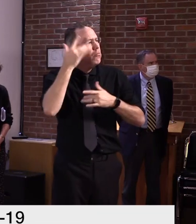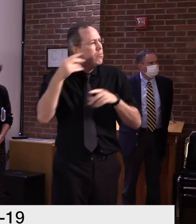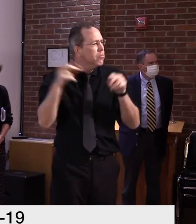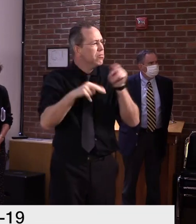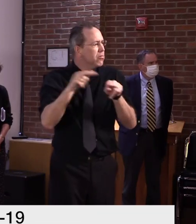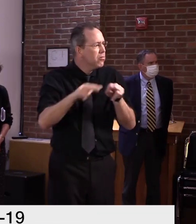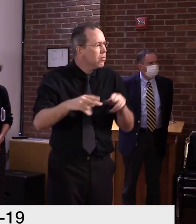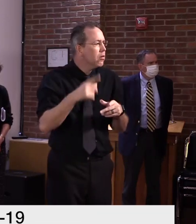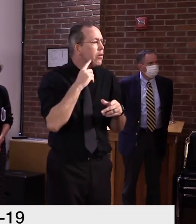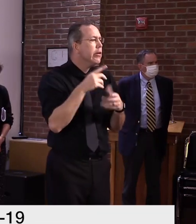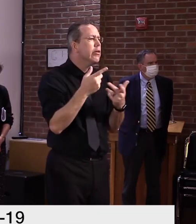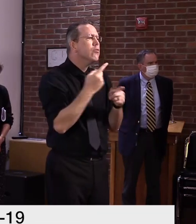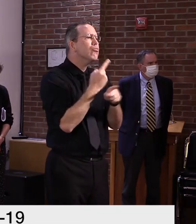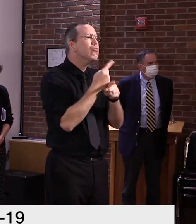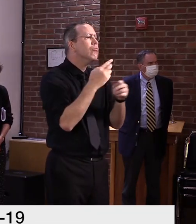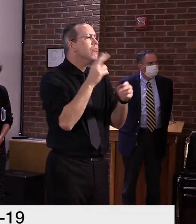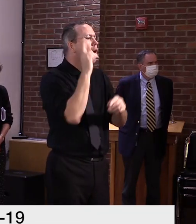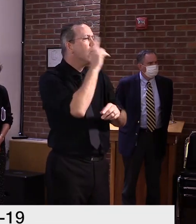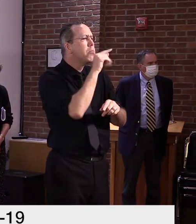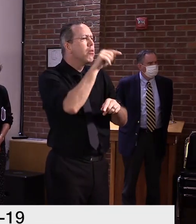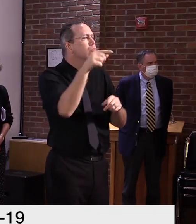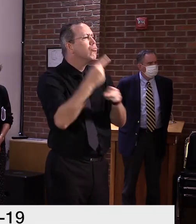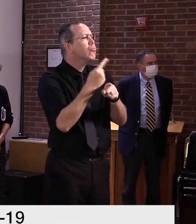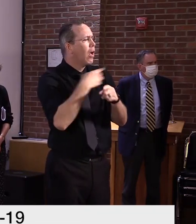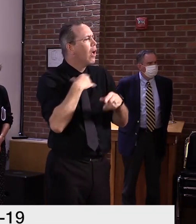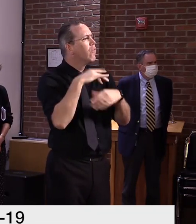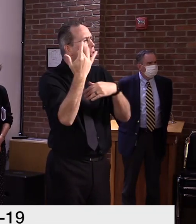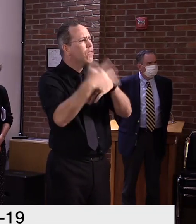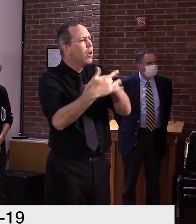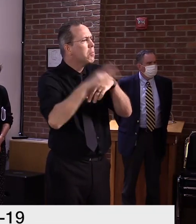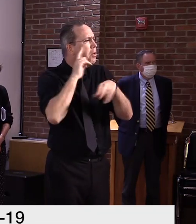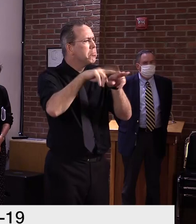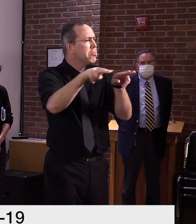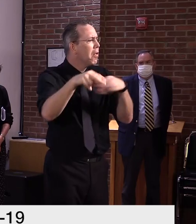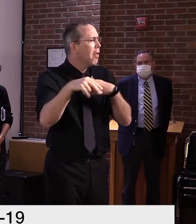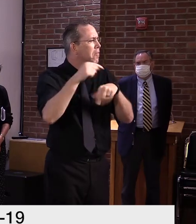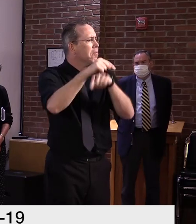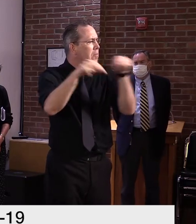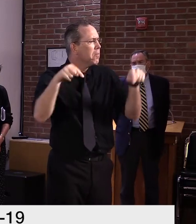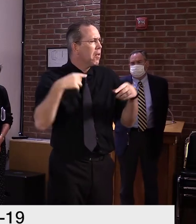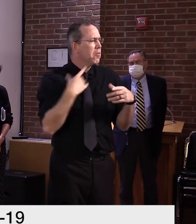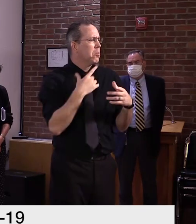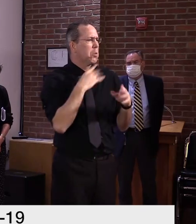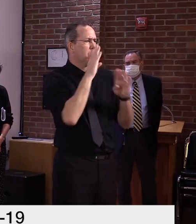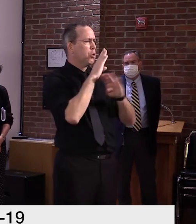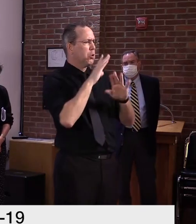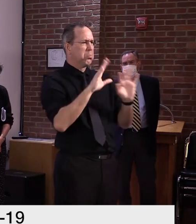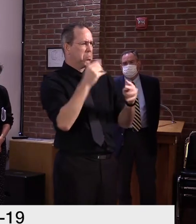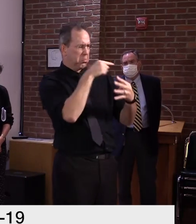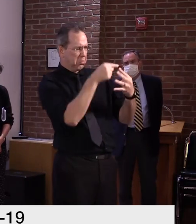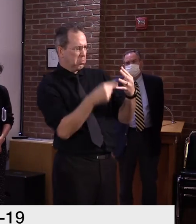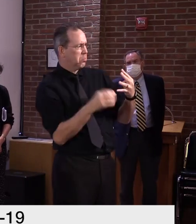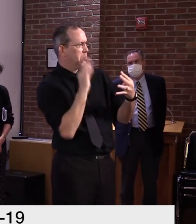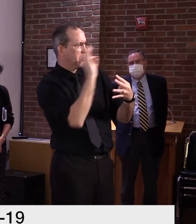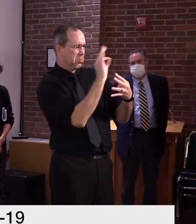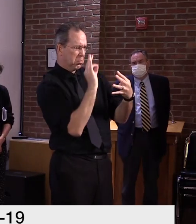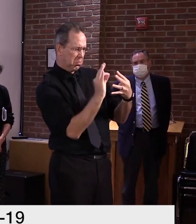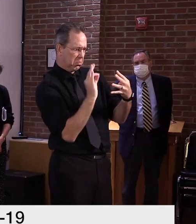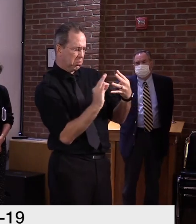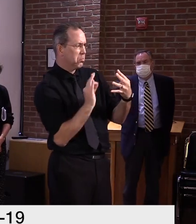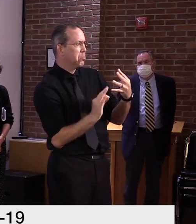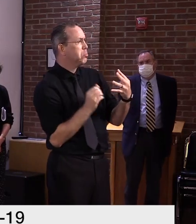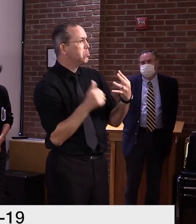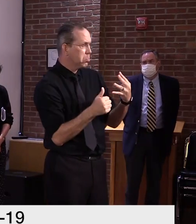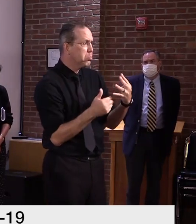high. And generally with our other numbers trending well, this is not a concern at this time. I'd like to turn